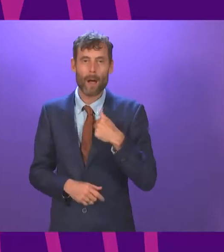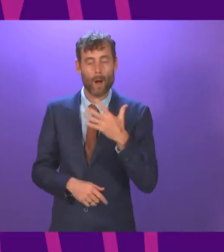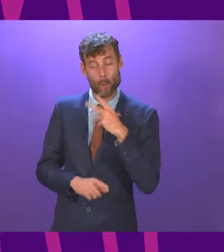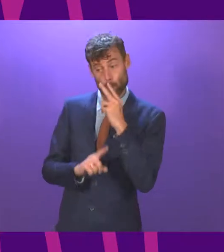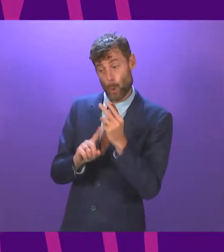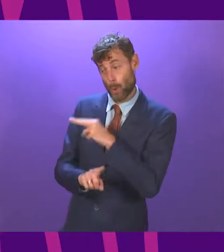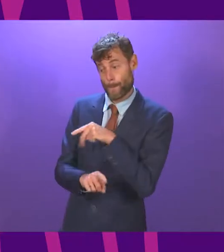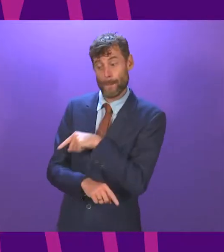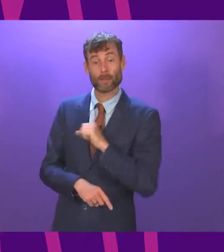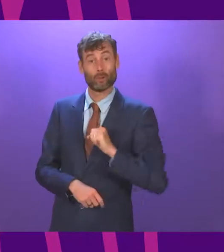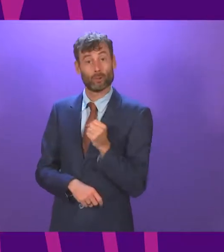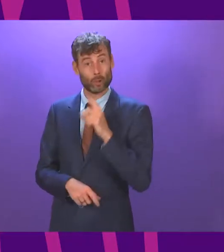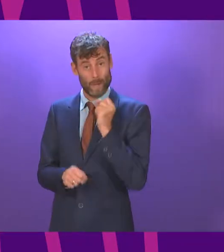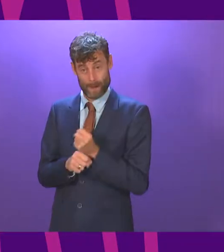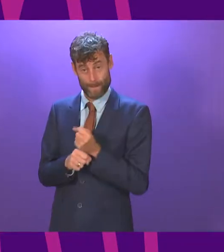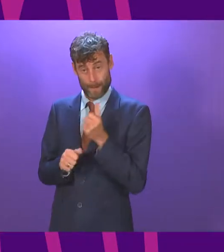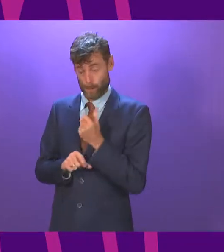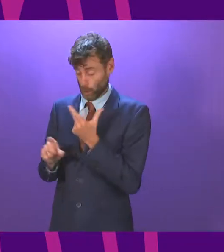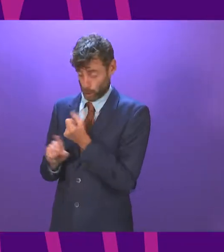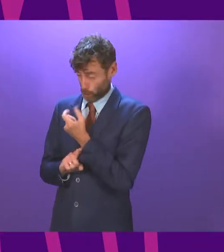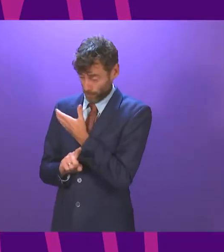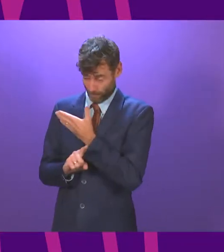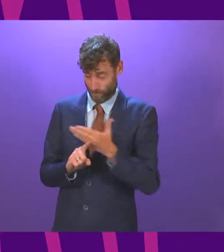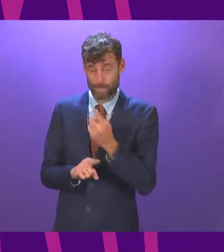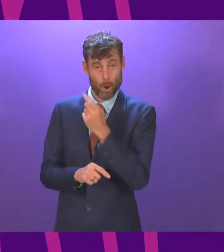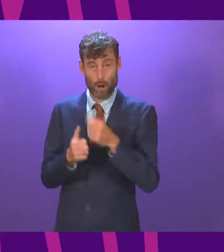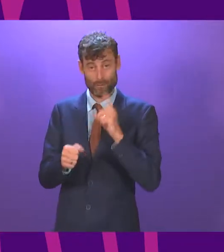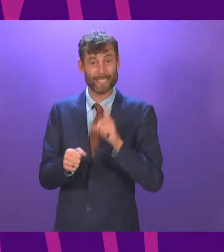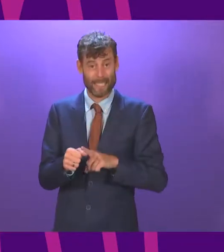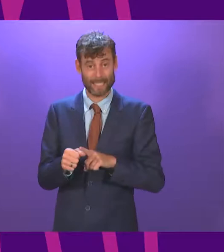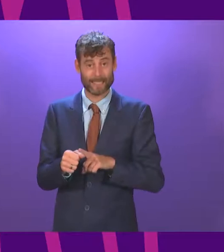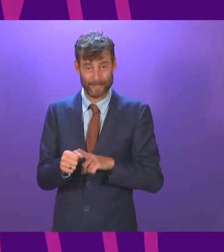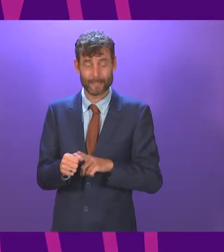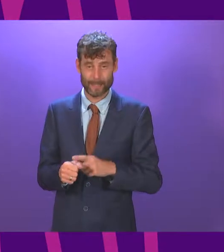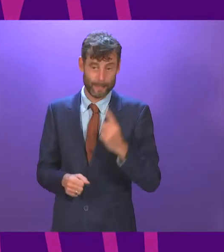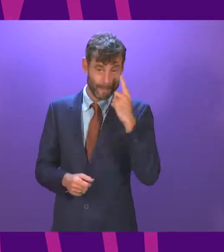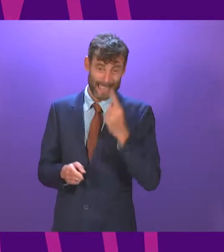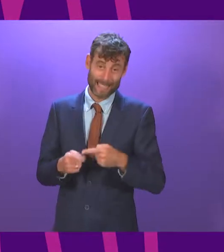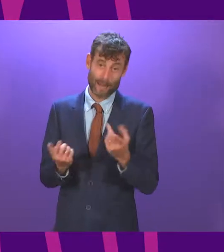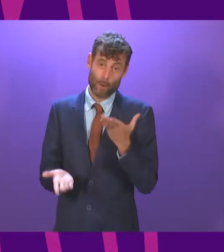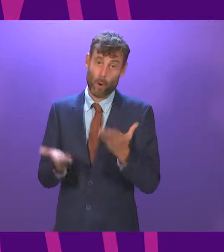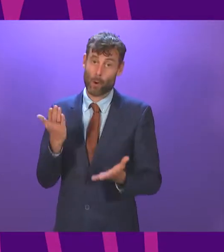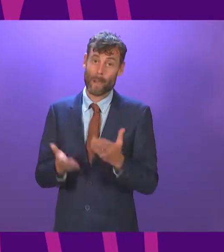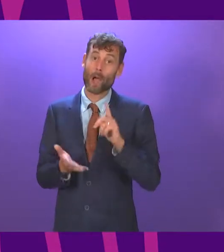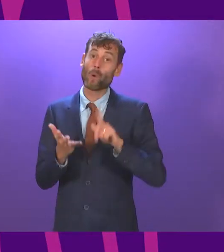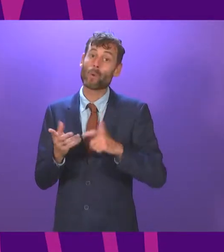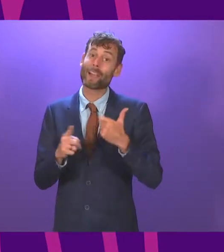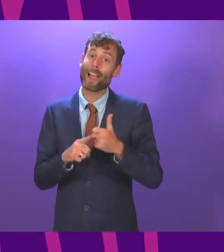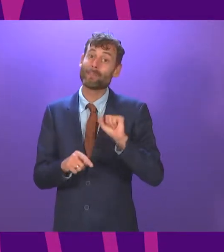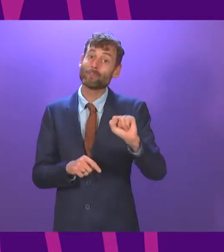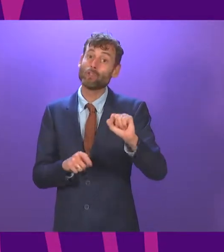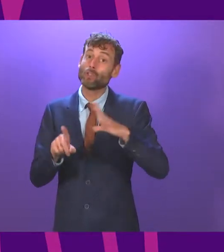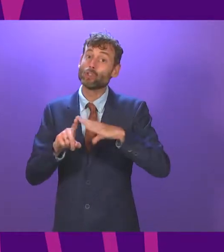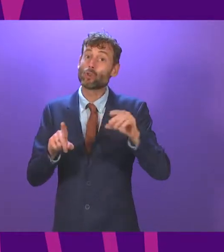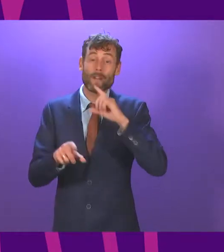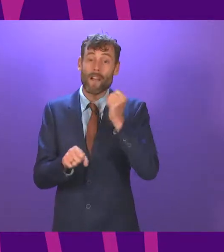for the people of Scotland during these first 100 days, which is in stark contrast to what the Tory Westminster Government have delivered. I would